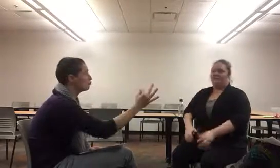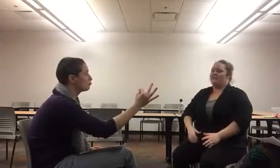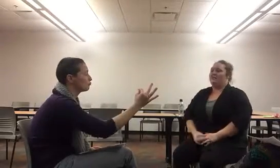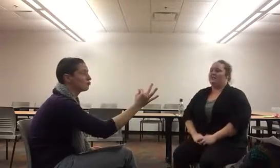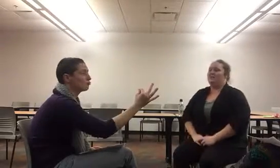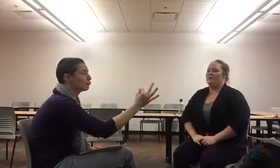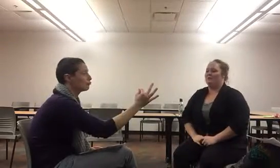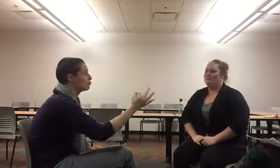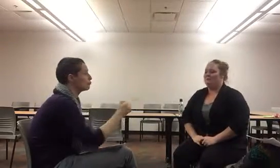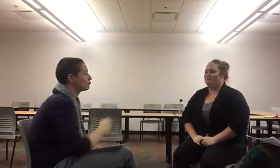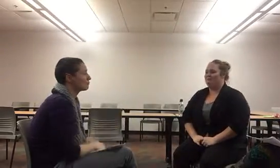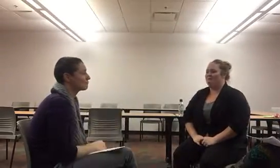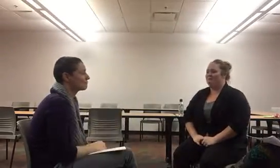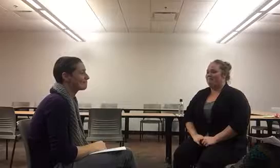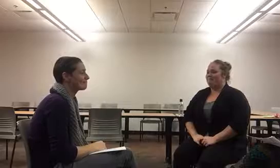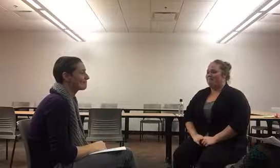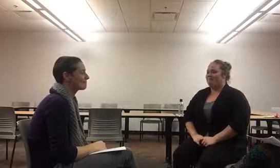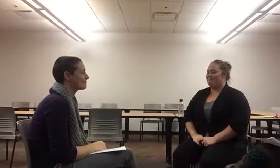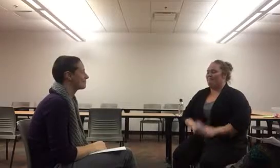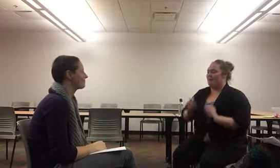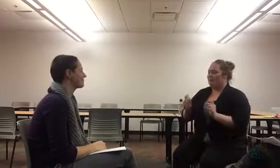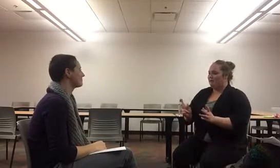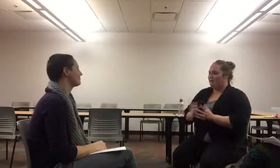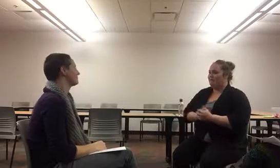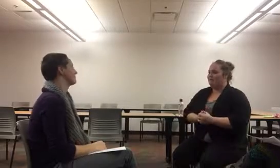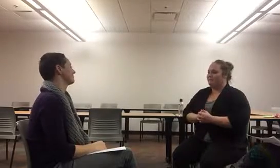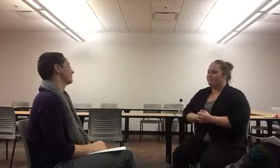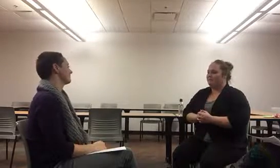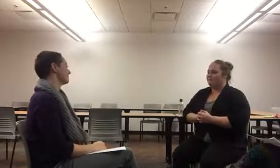Sounds wonderful. All right. Well, do you mind telling me about your identities?